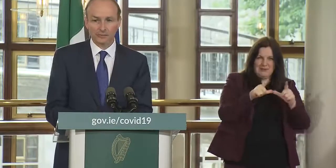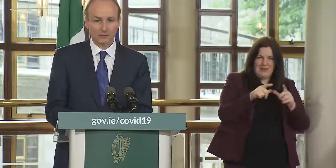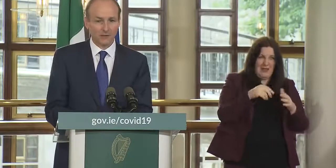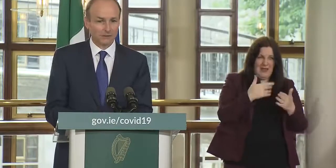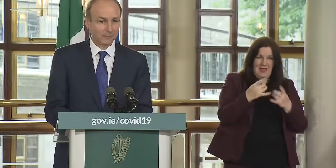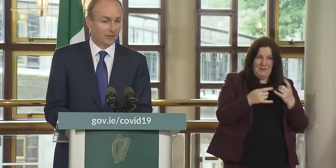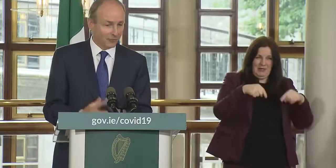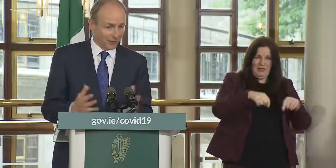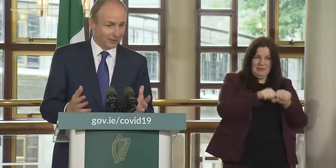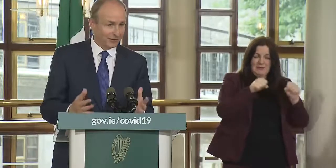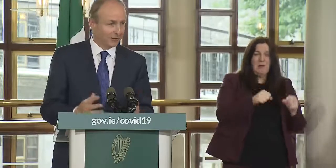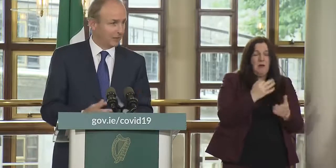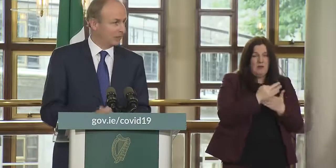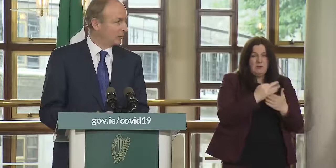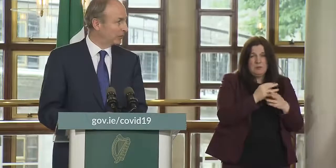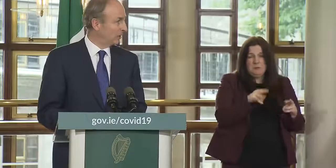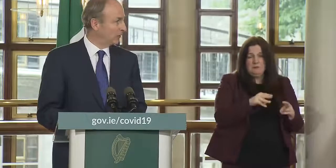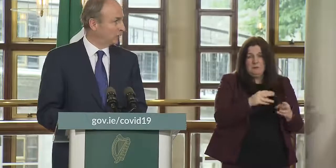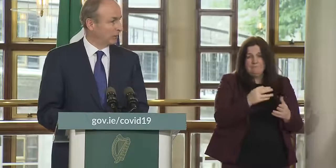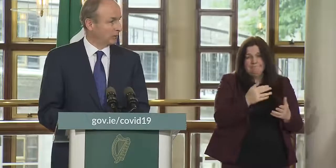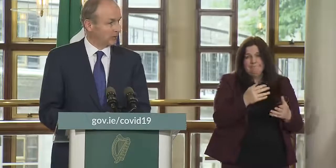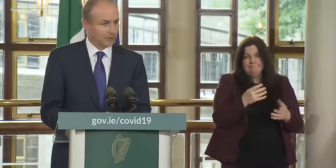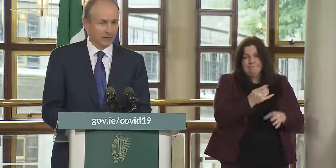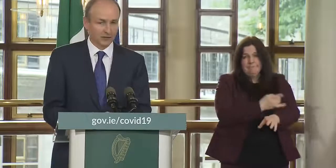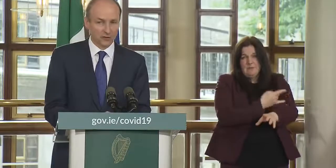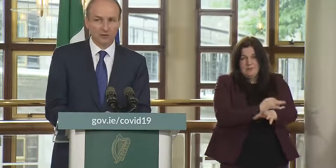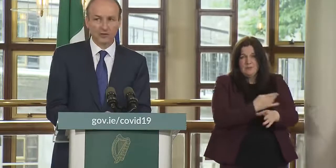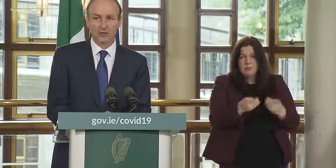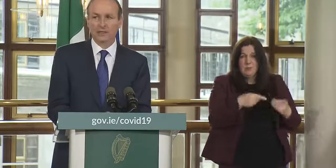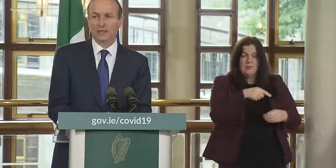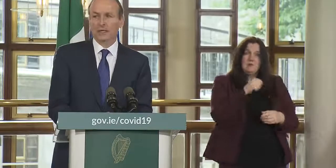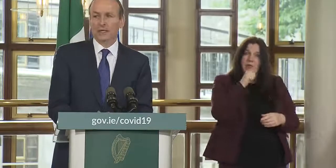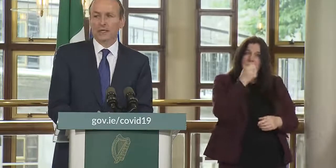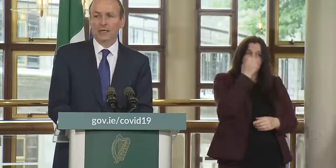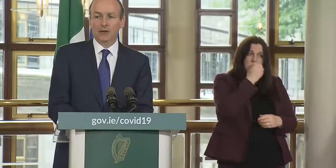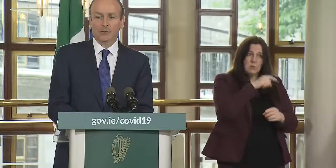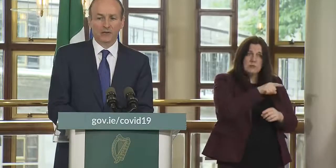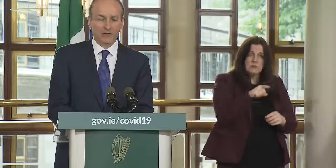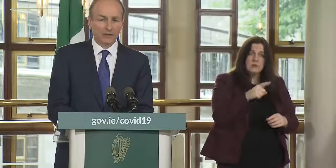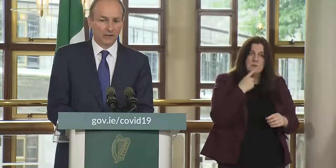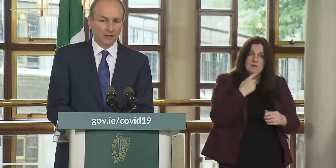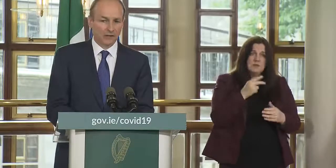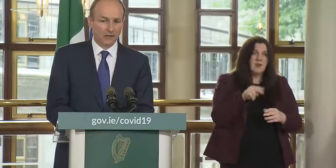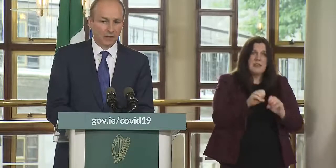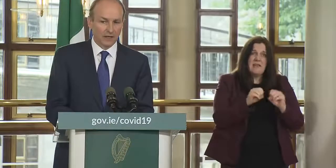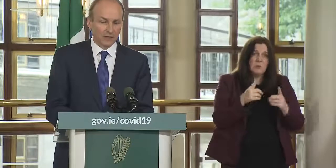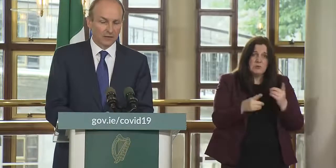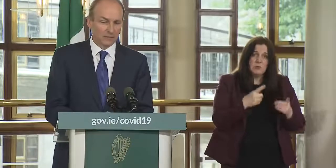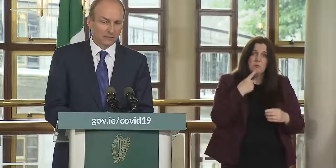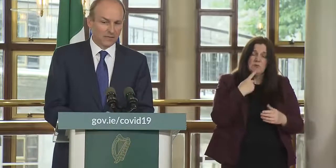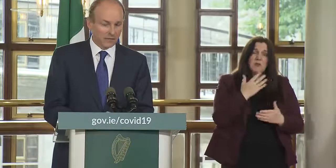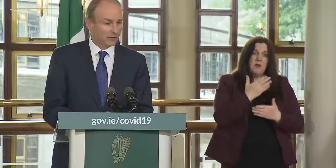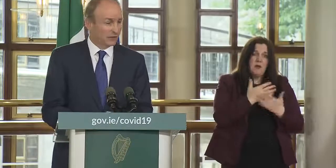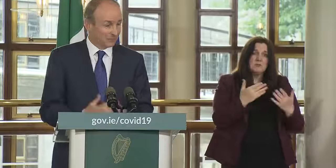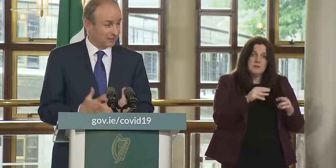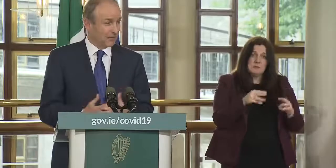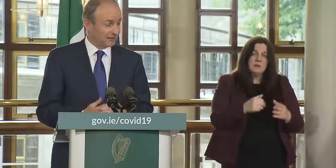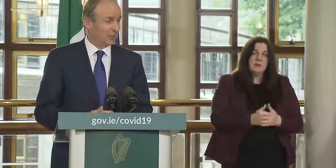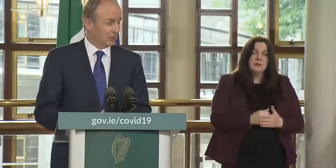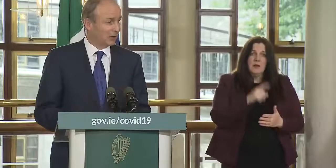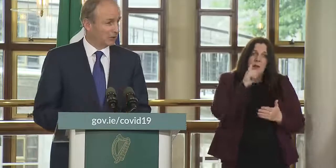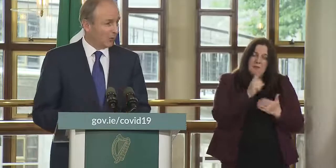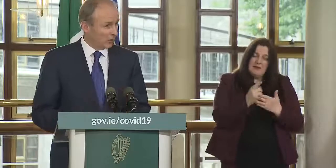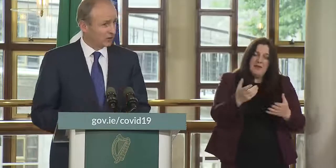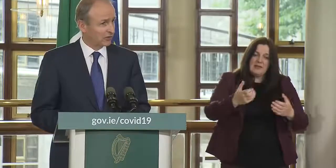um not not everybody did available but quite a number of people did i'm not excusing it uh but i think i i i believe and i